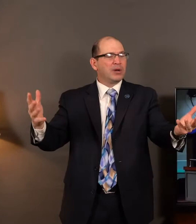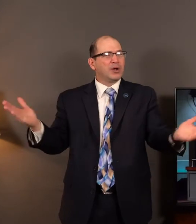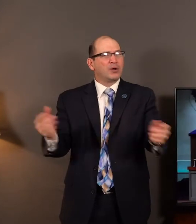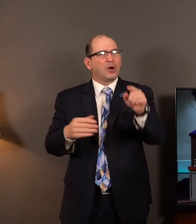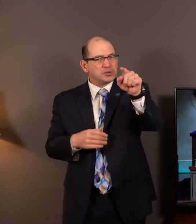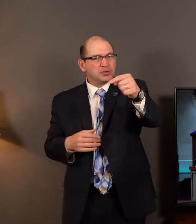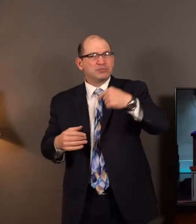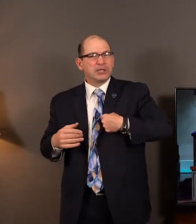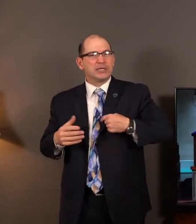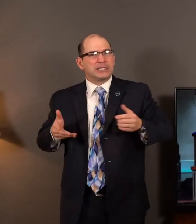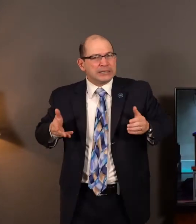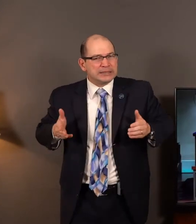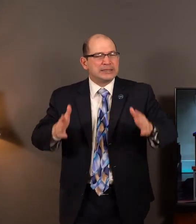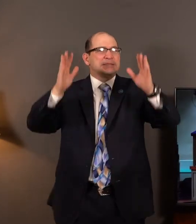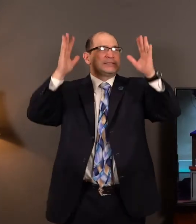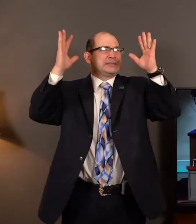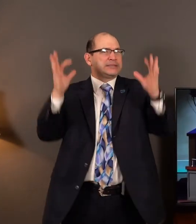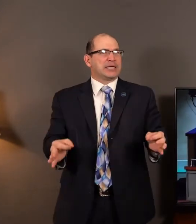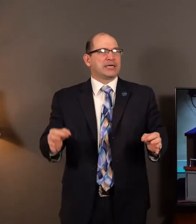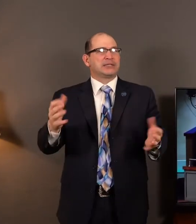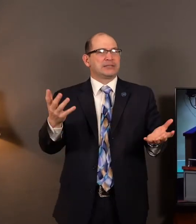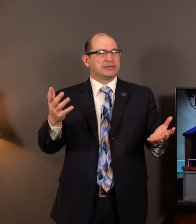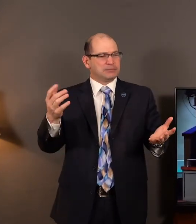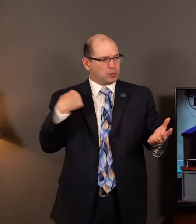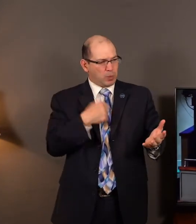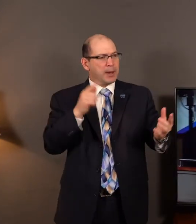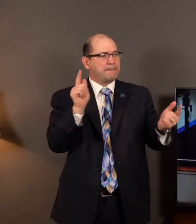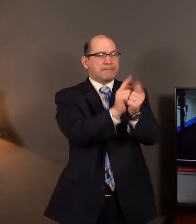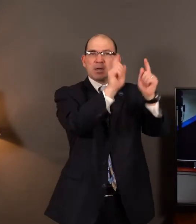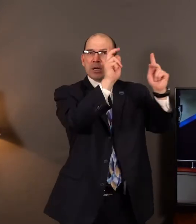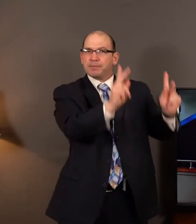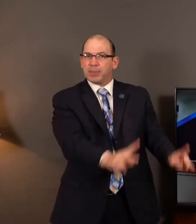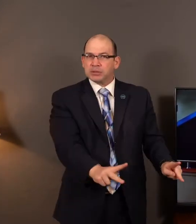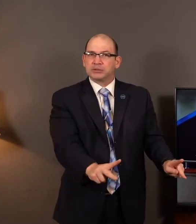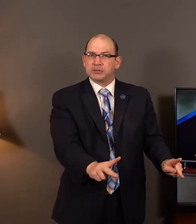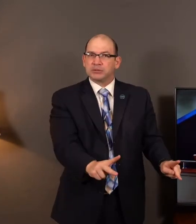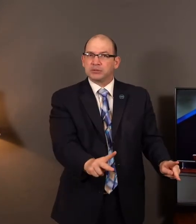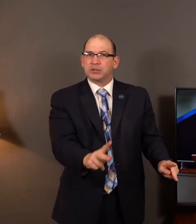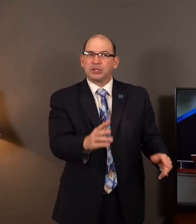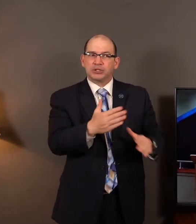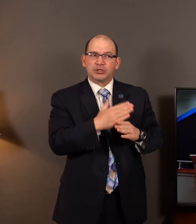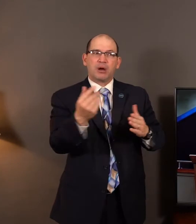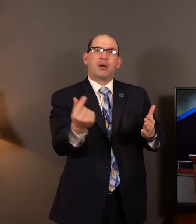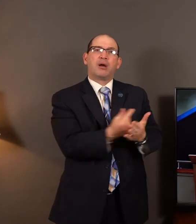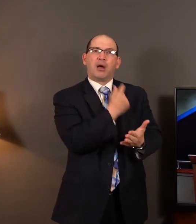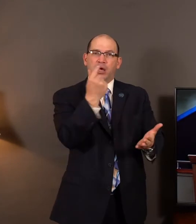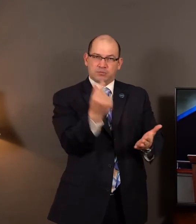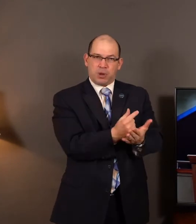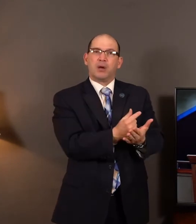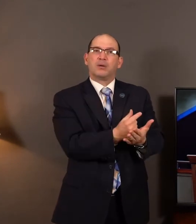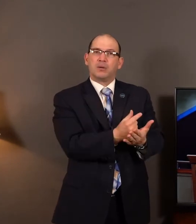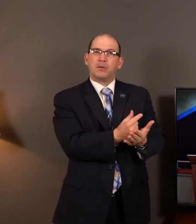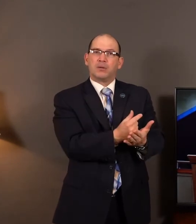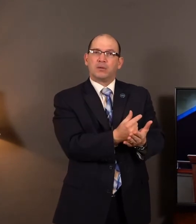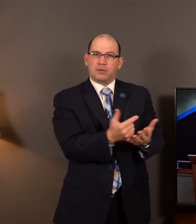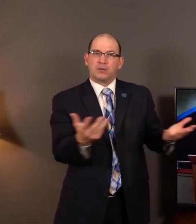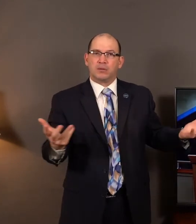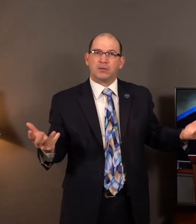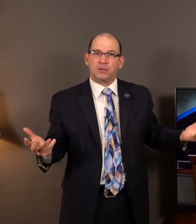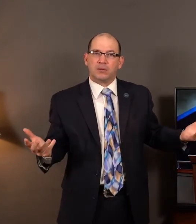Can you and I be determined? Every single person that we cross paths with, we're going to share with them the gospel of the Lord Jesus Christ. We're going